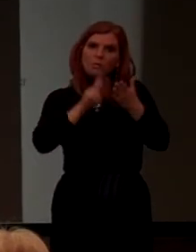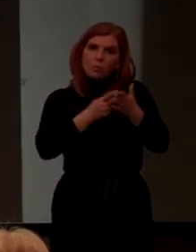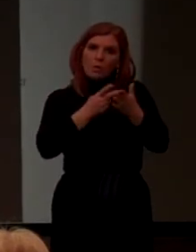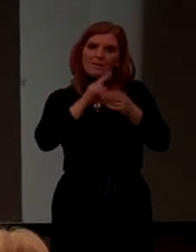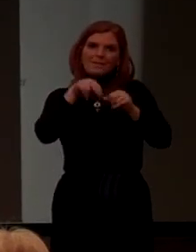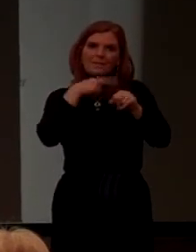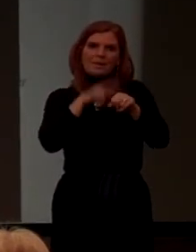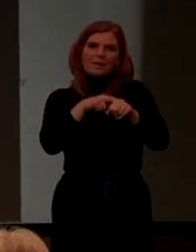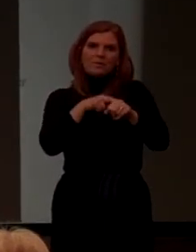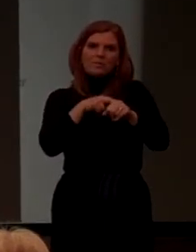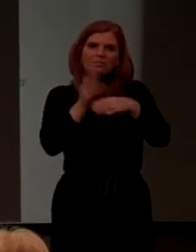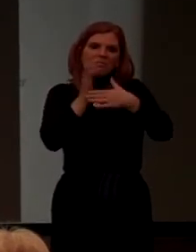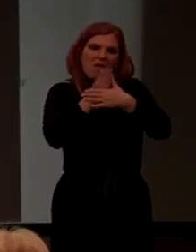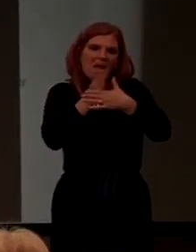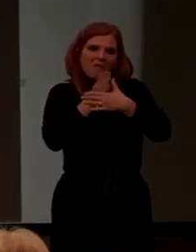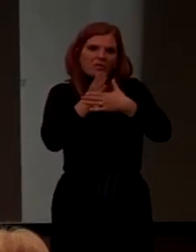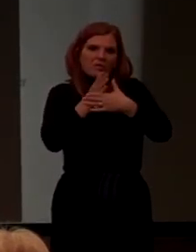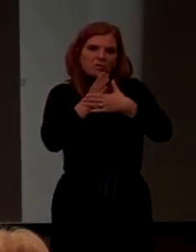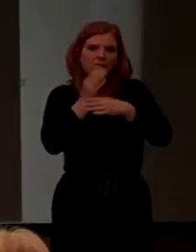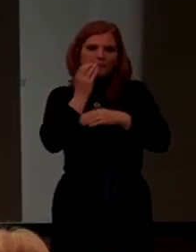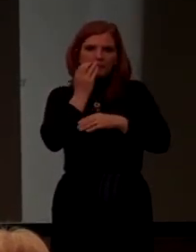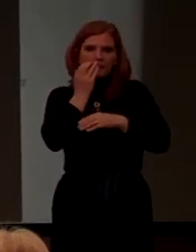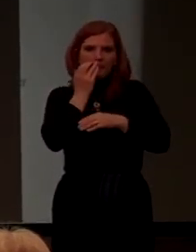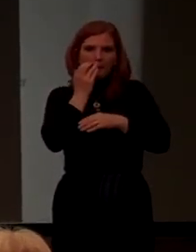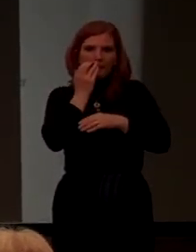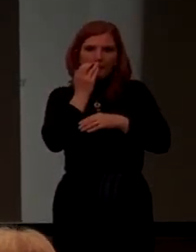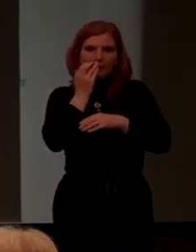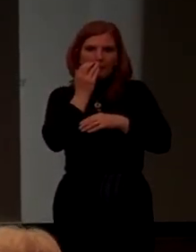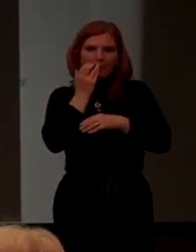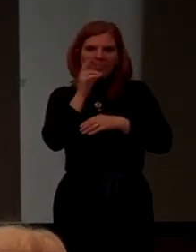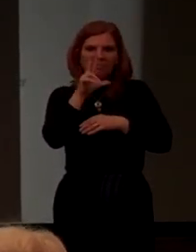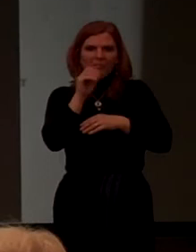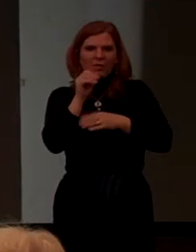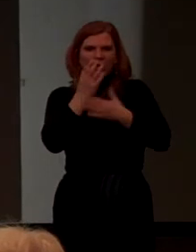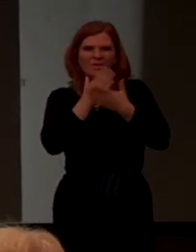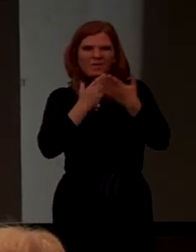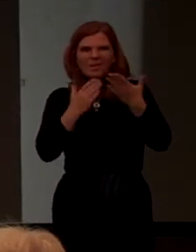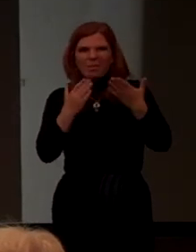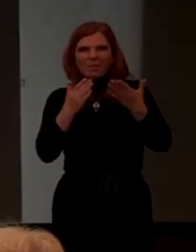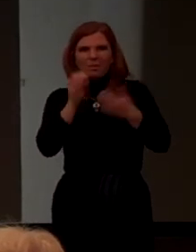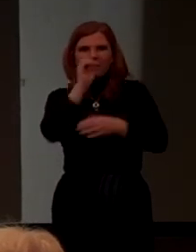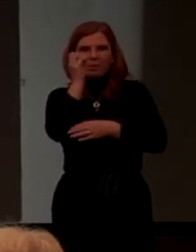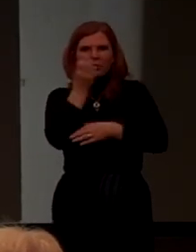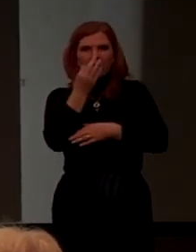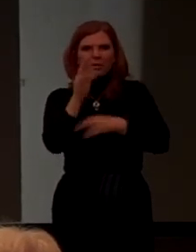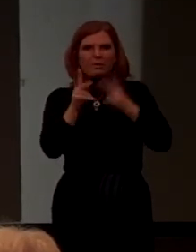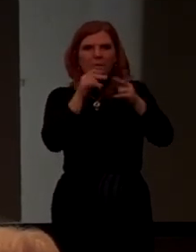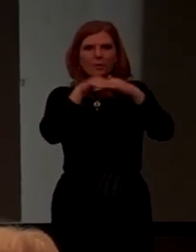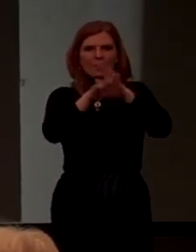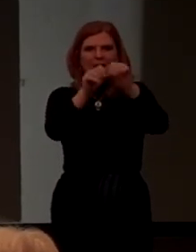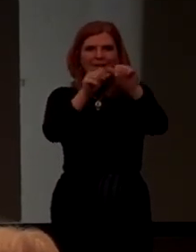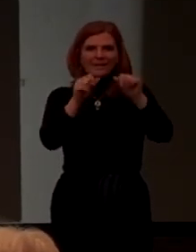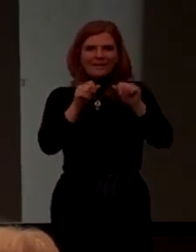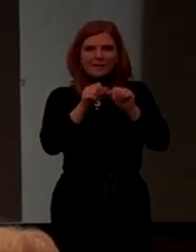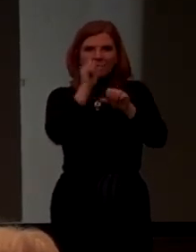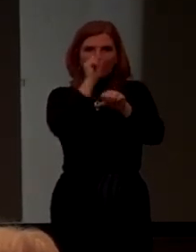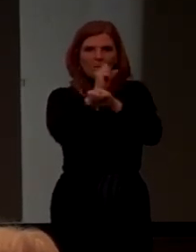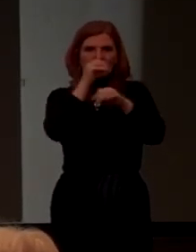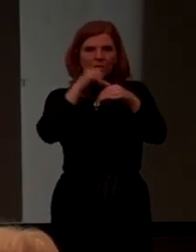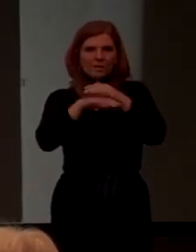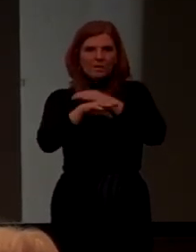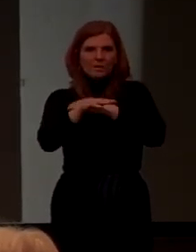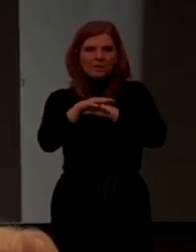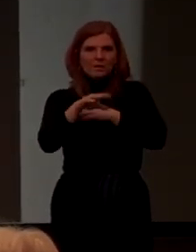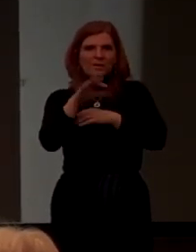the national average. Thirty-some percent of people in this area worked in